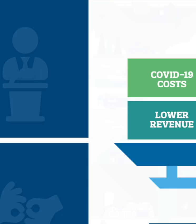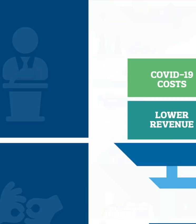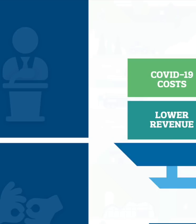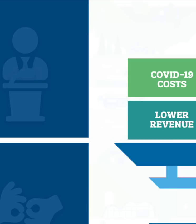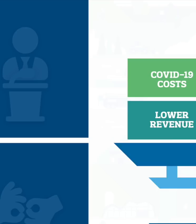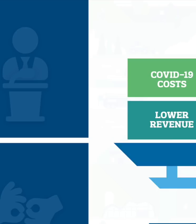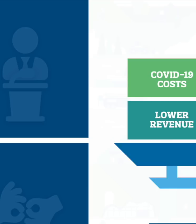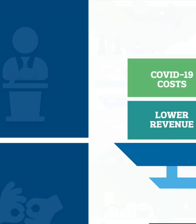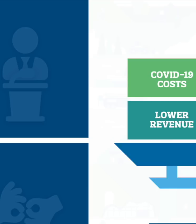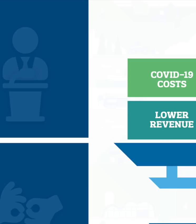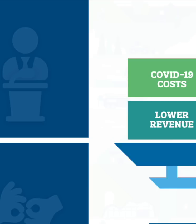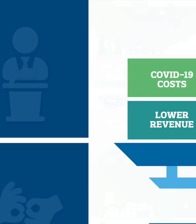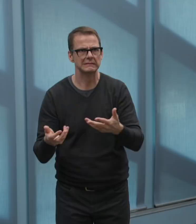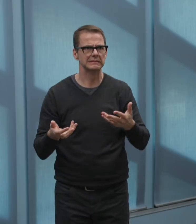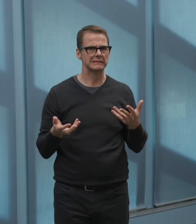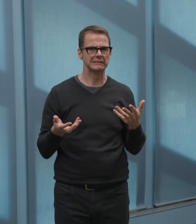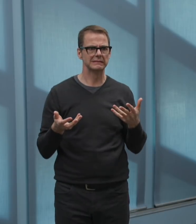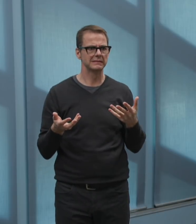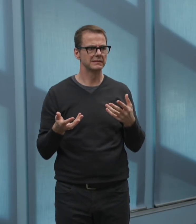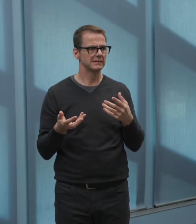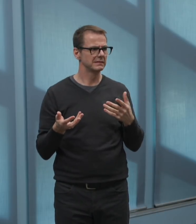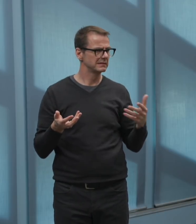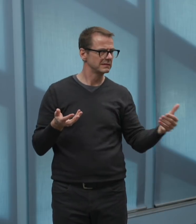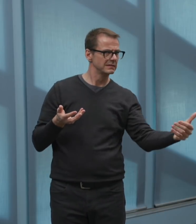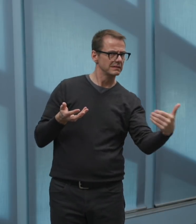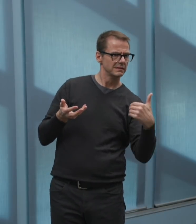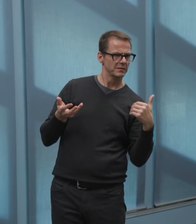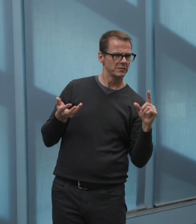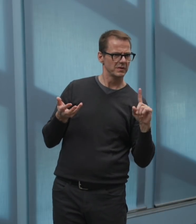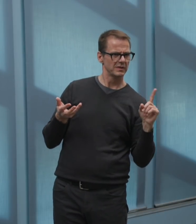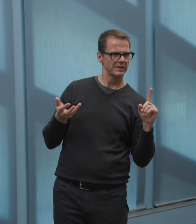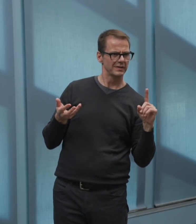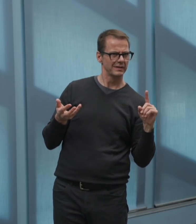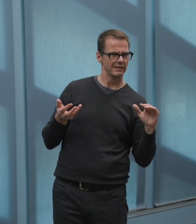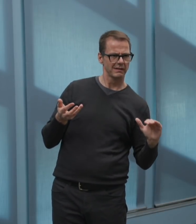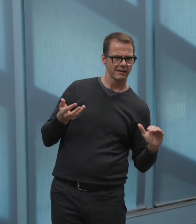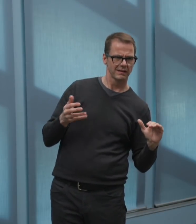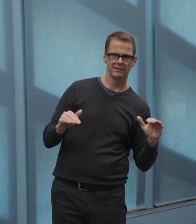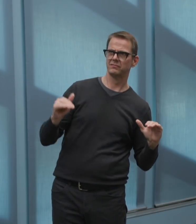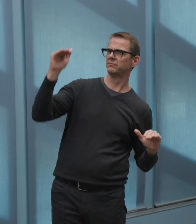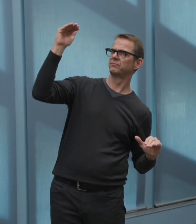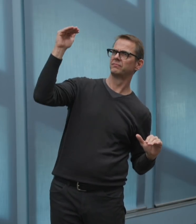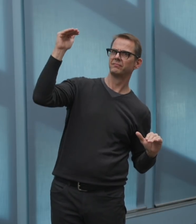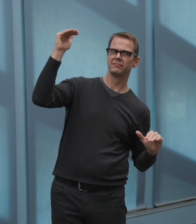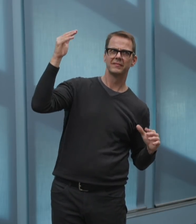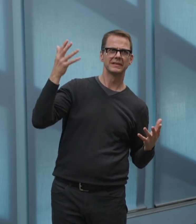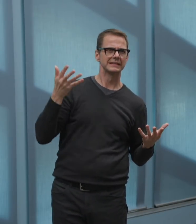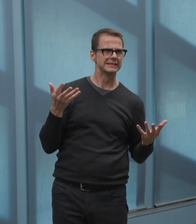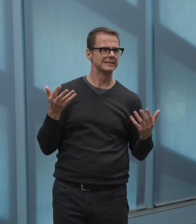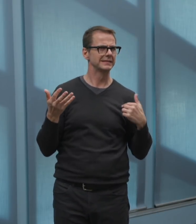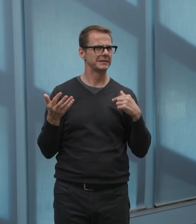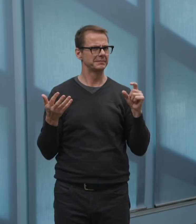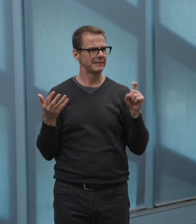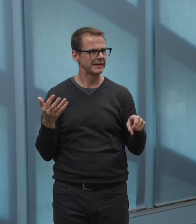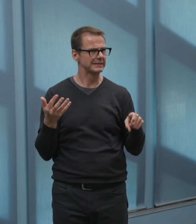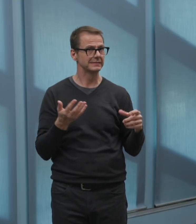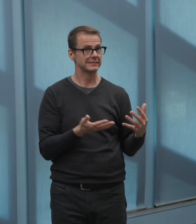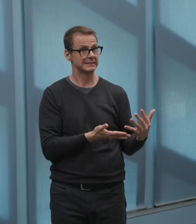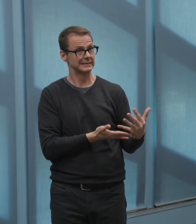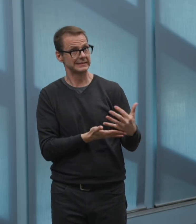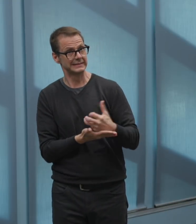without access to revenues that actually grow alongside economic recovery and that would quickly replenish our coffers,